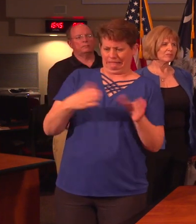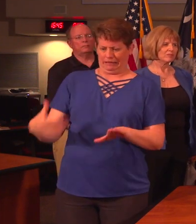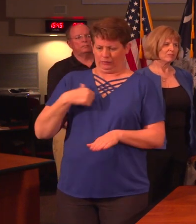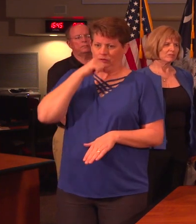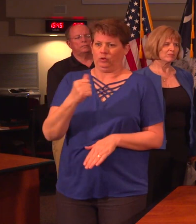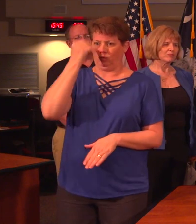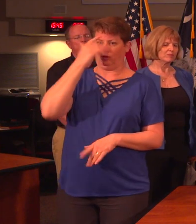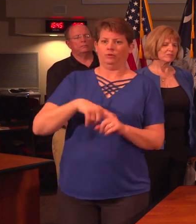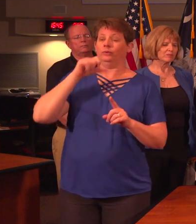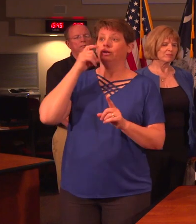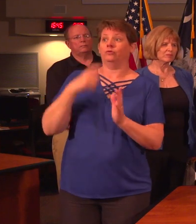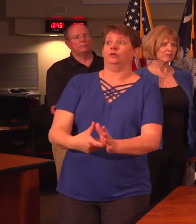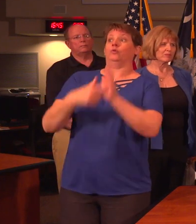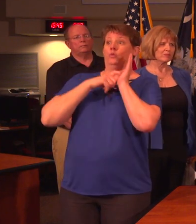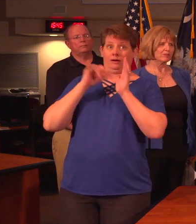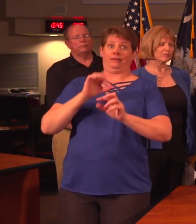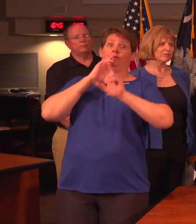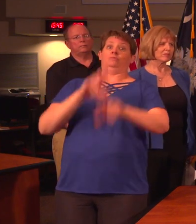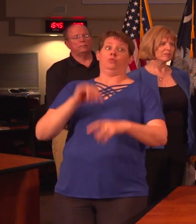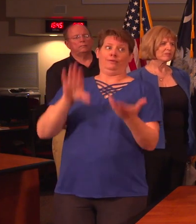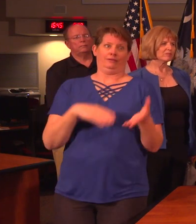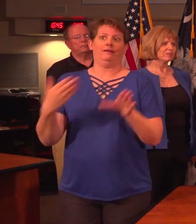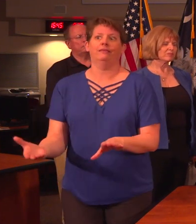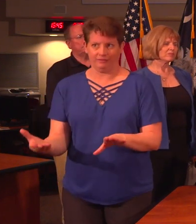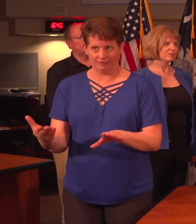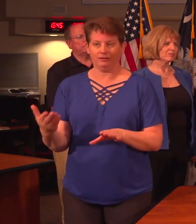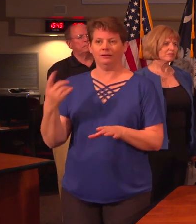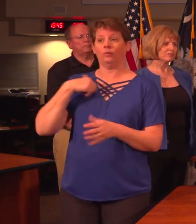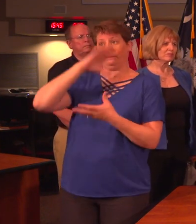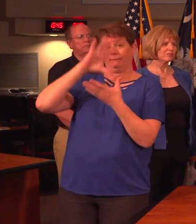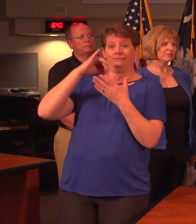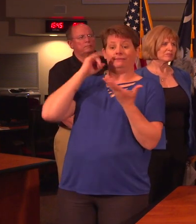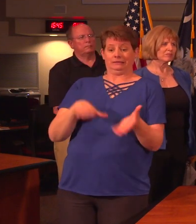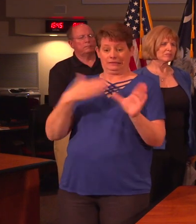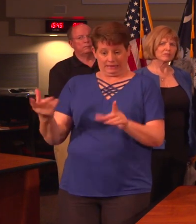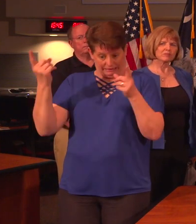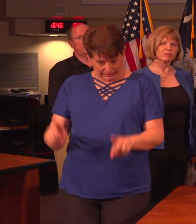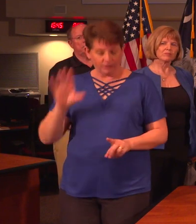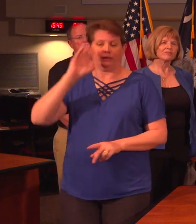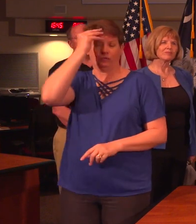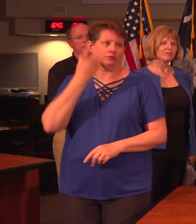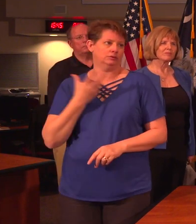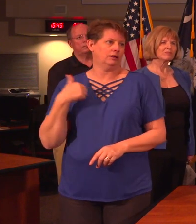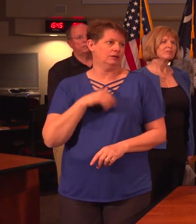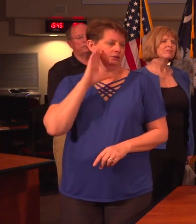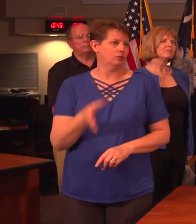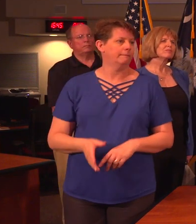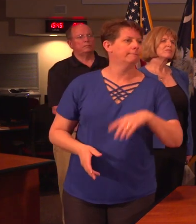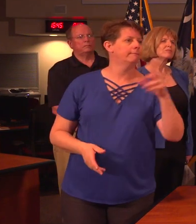but we do not require the report of deaths. We believe that if a death occurred that we would learn about it. How many